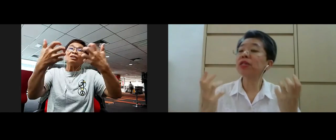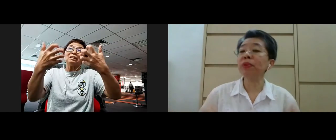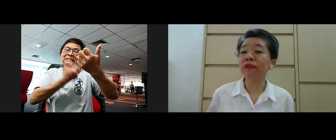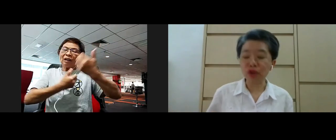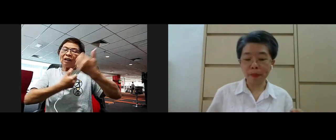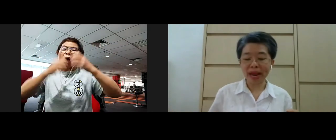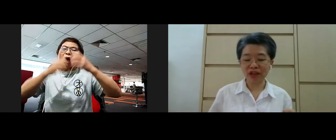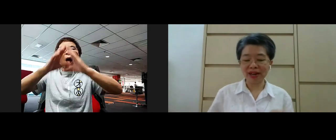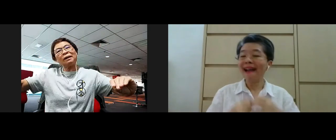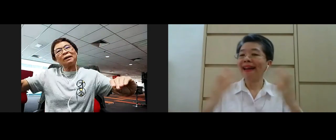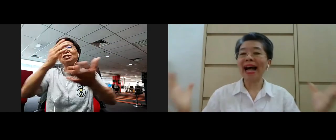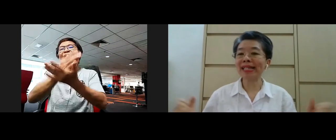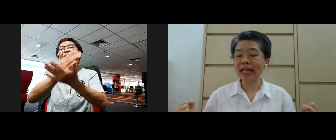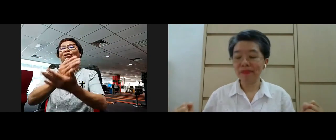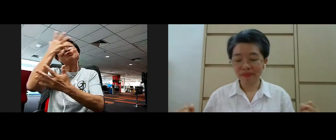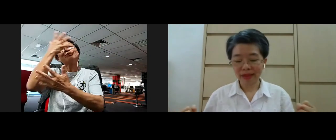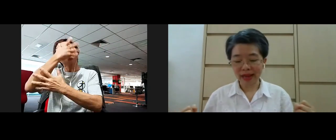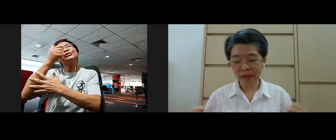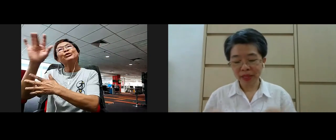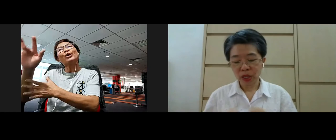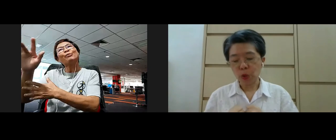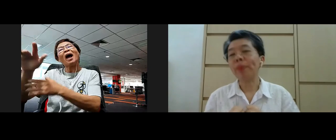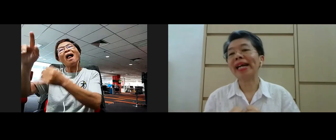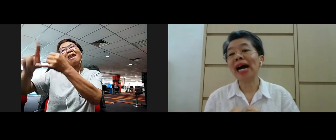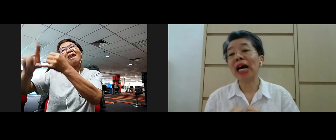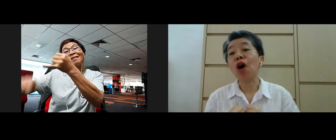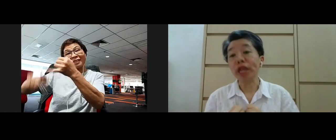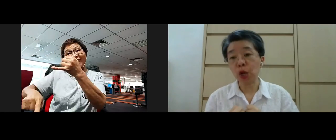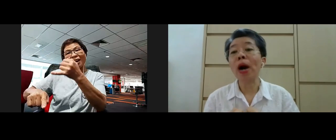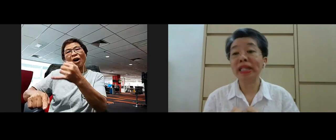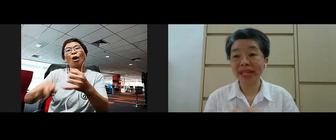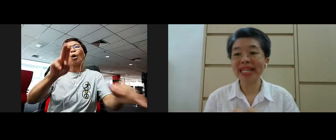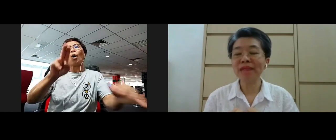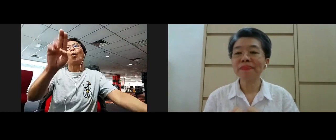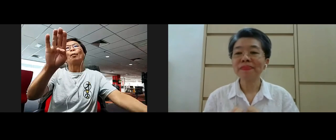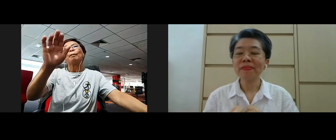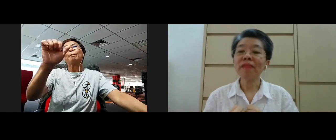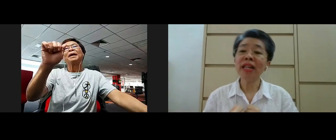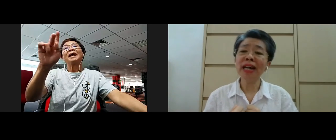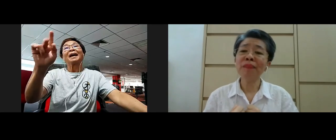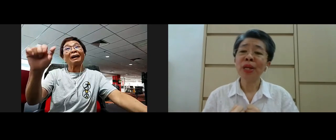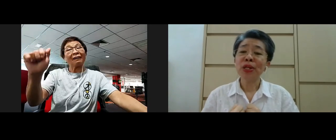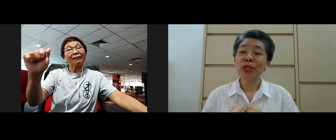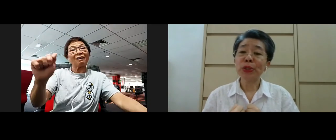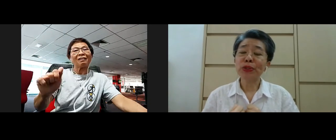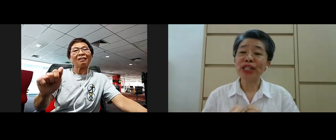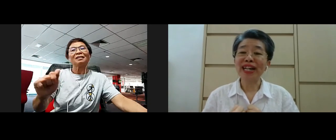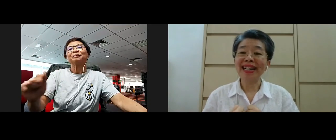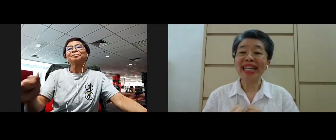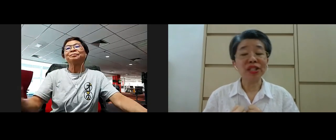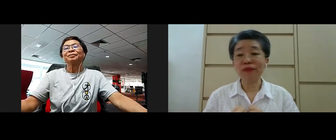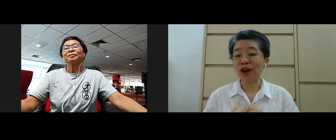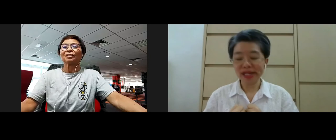so that's the beautiful compassion lastly yeah upeka or equanimity yeah so